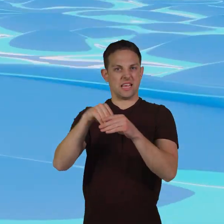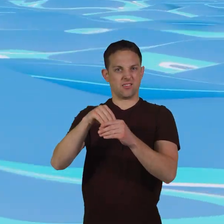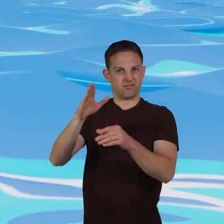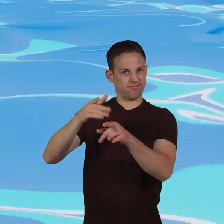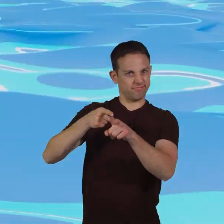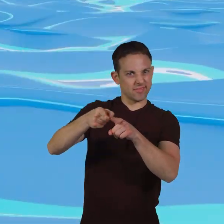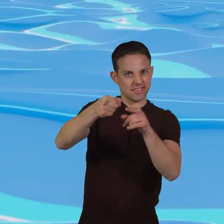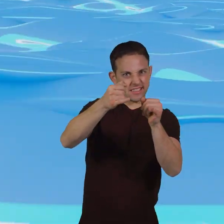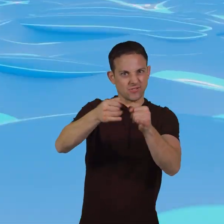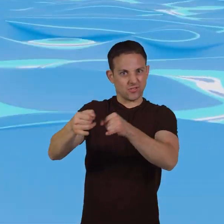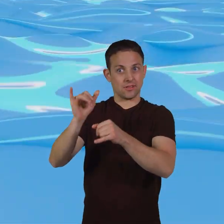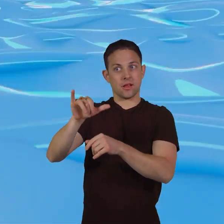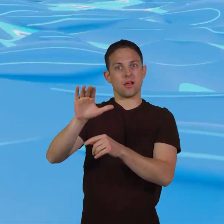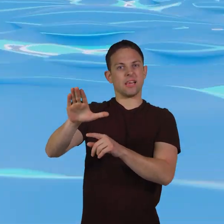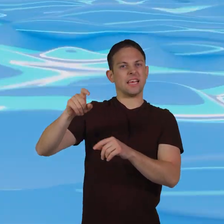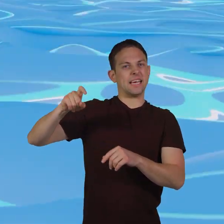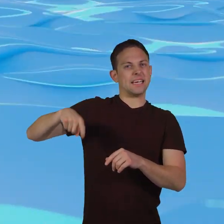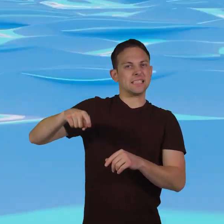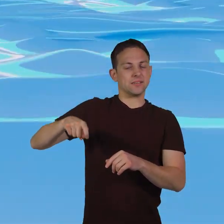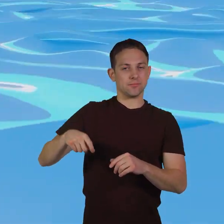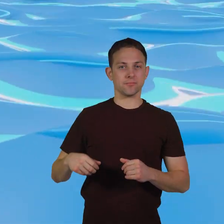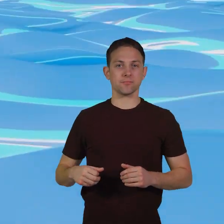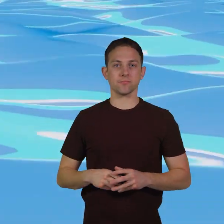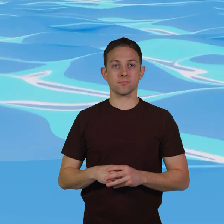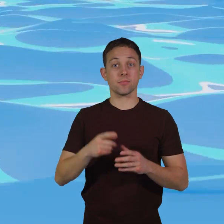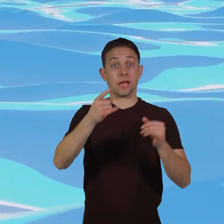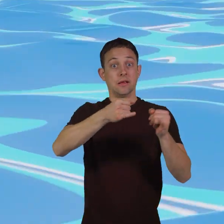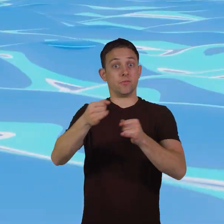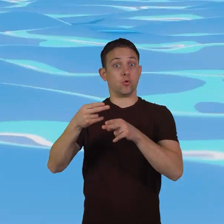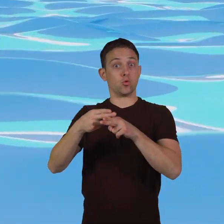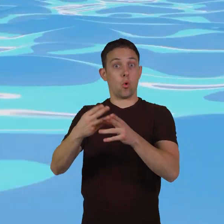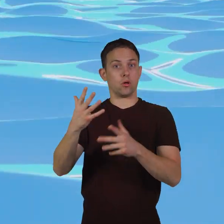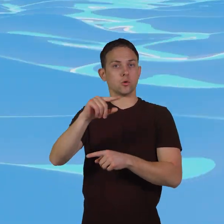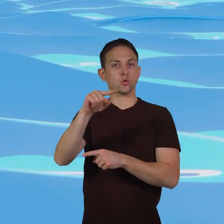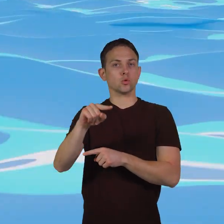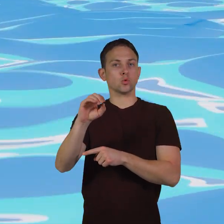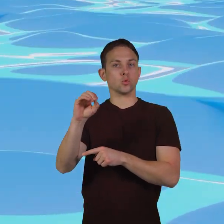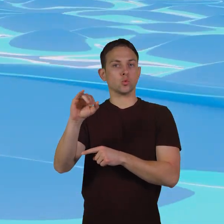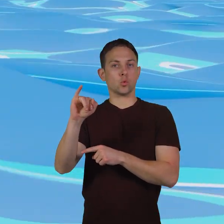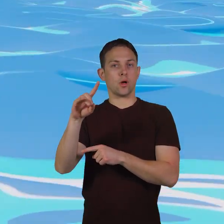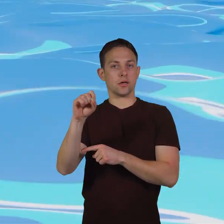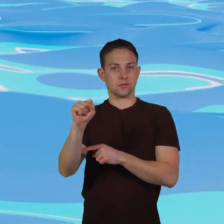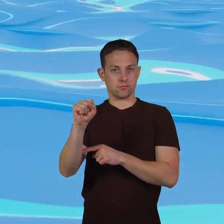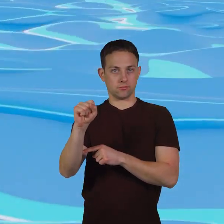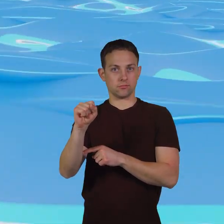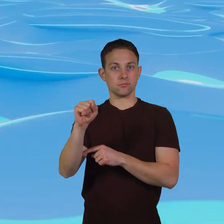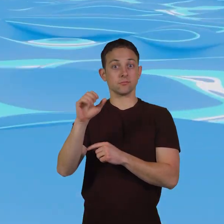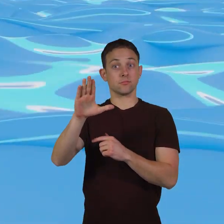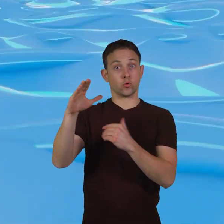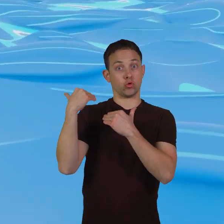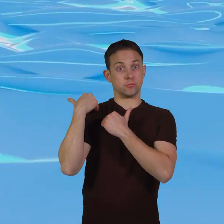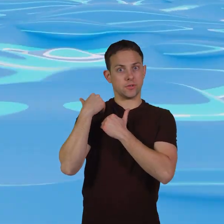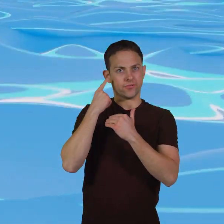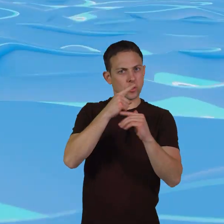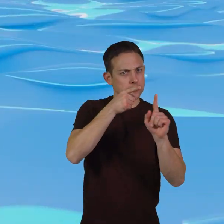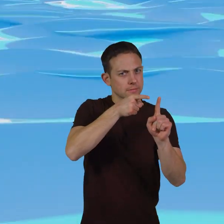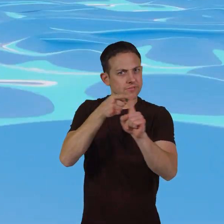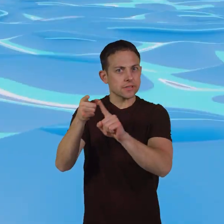individuals that the colony needs. These individuals, called zooids, are responsible for specific tasks,